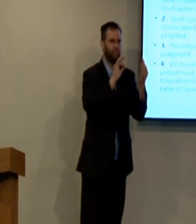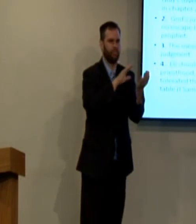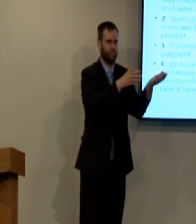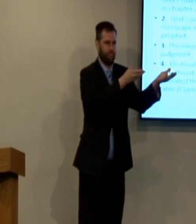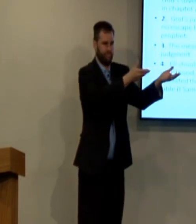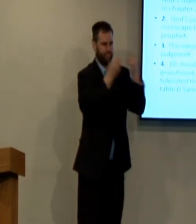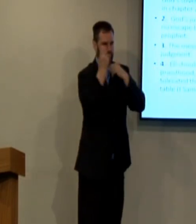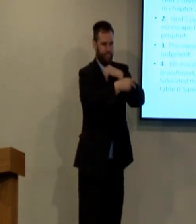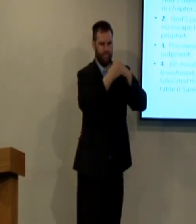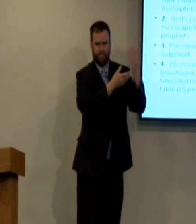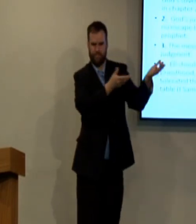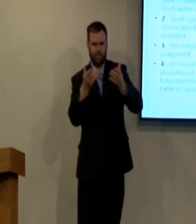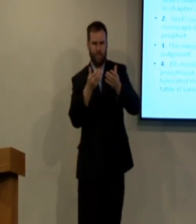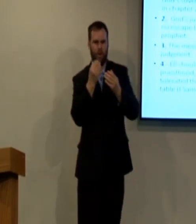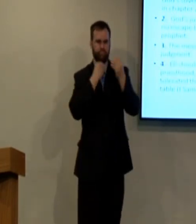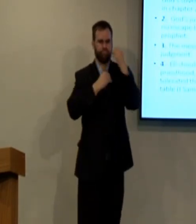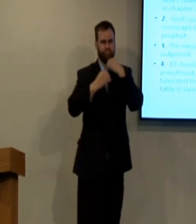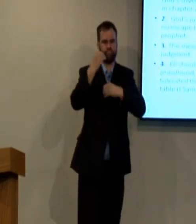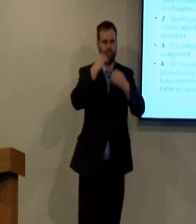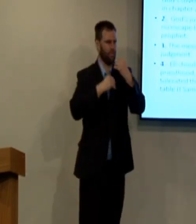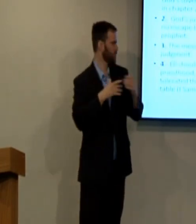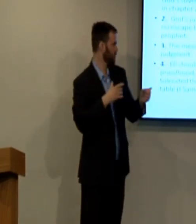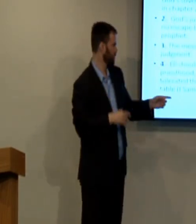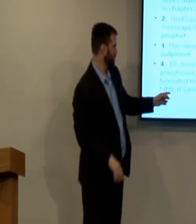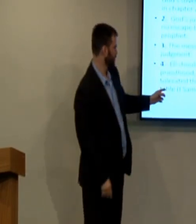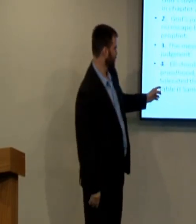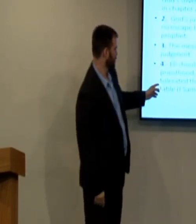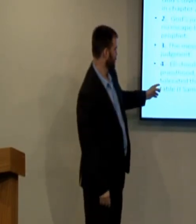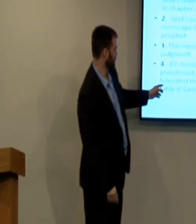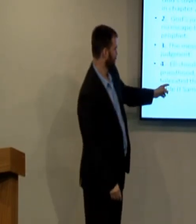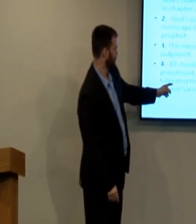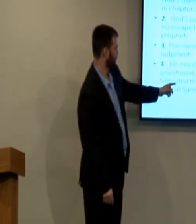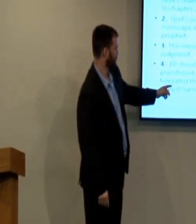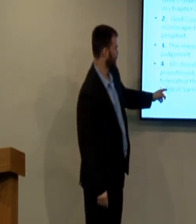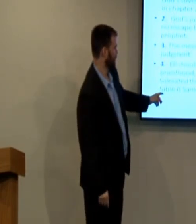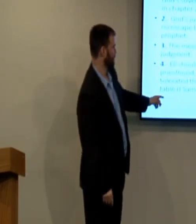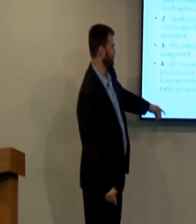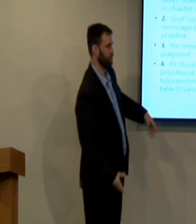burned meat from the offering. It was fresh and raw. It was stolen from the offering.